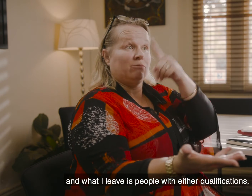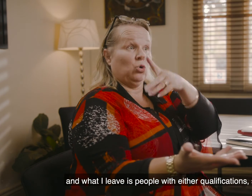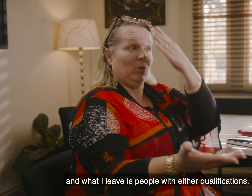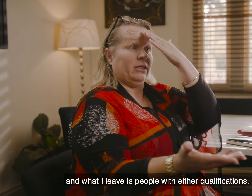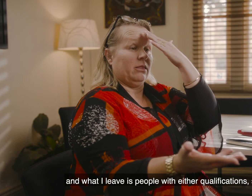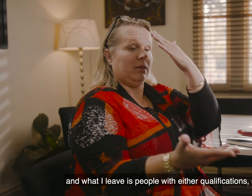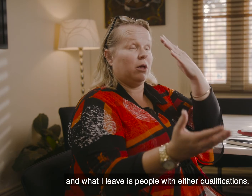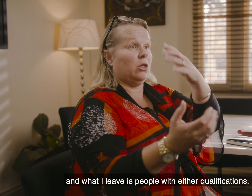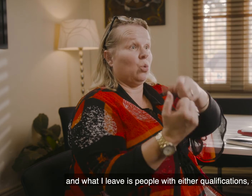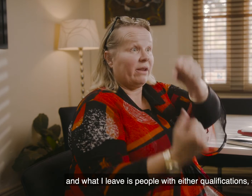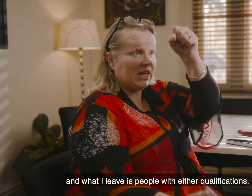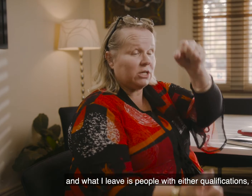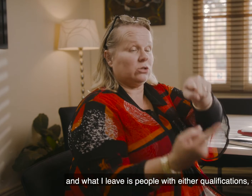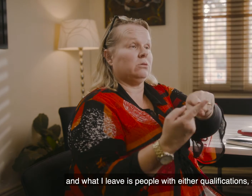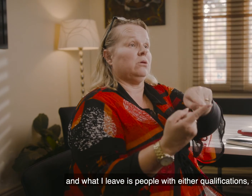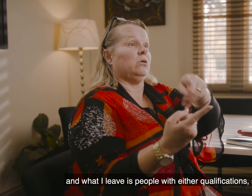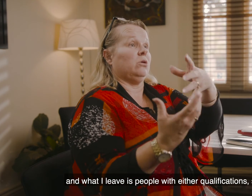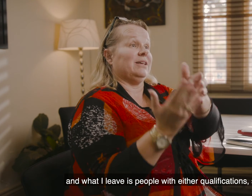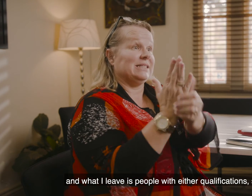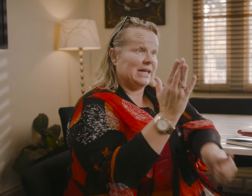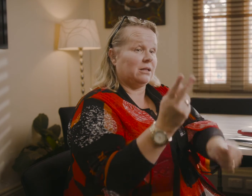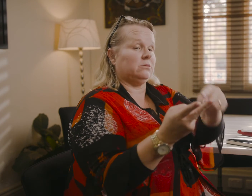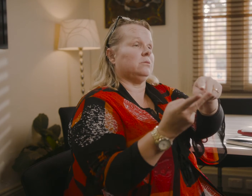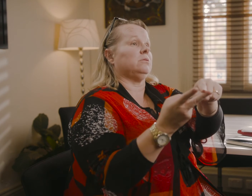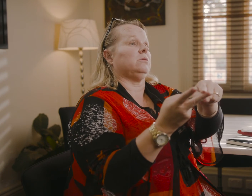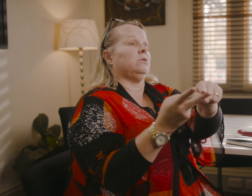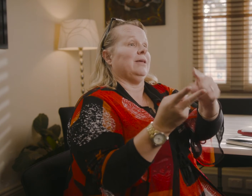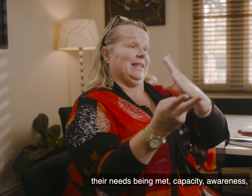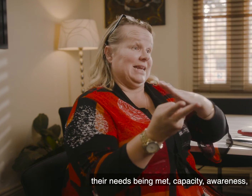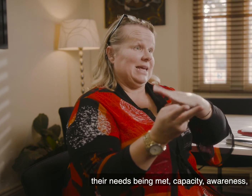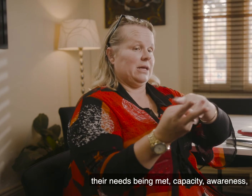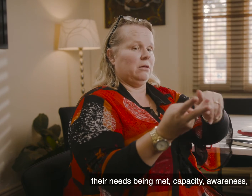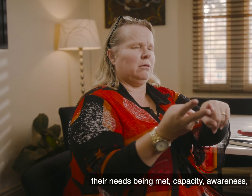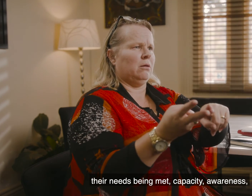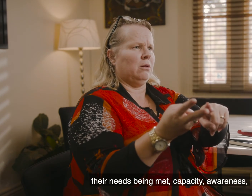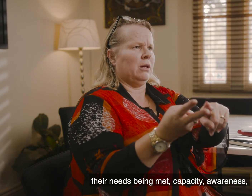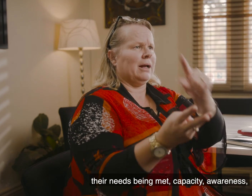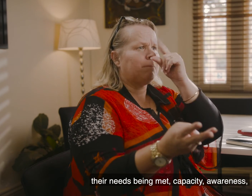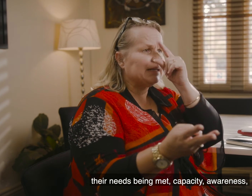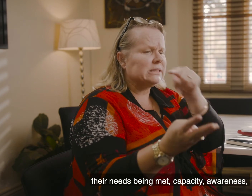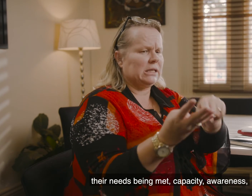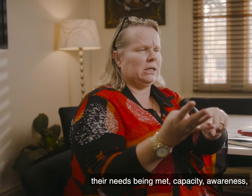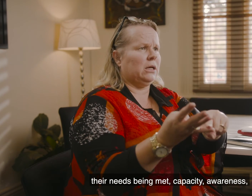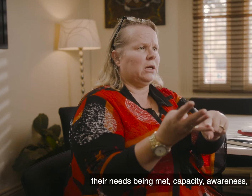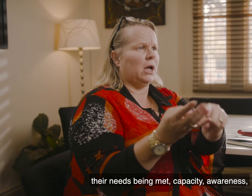people with either qualifications, skills, their needs being met, capacity,